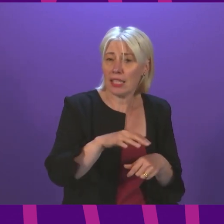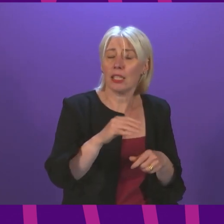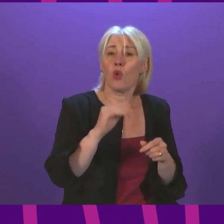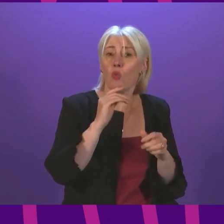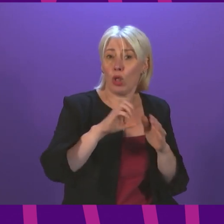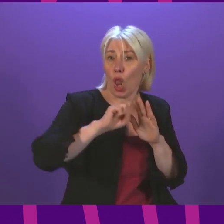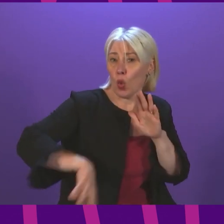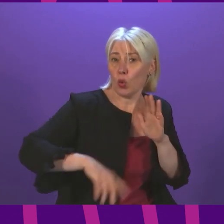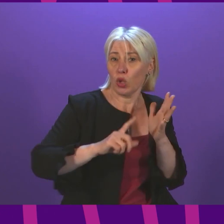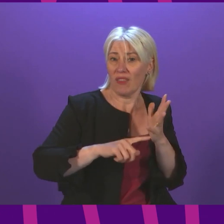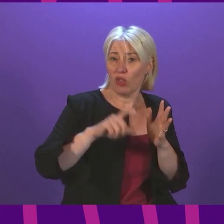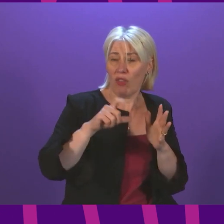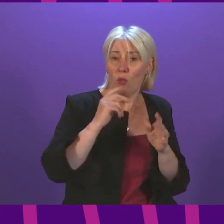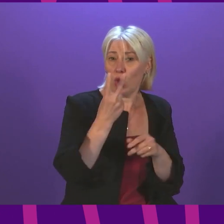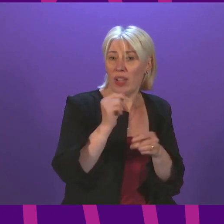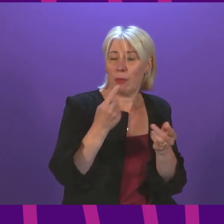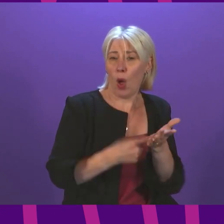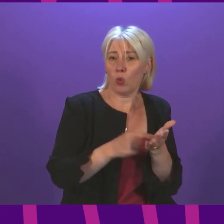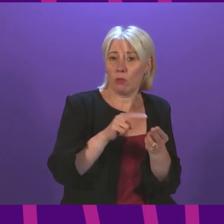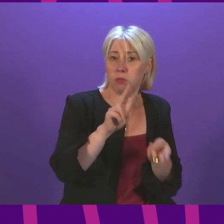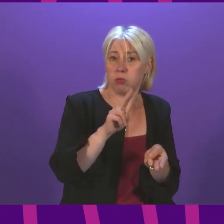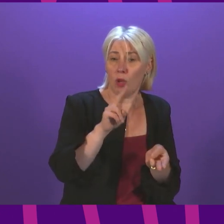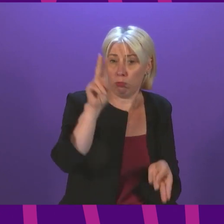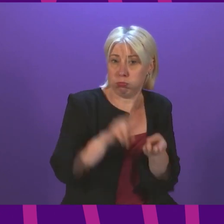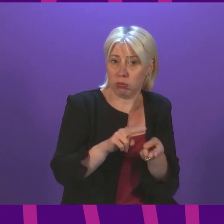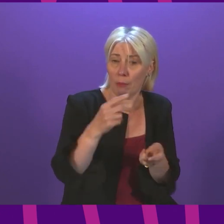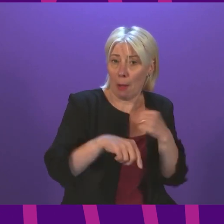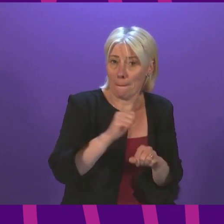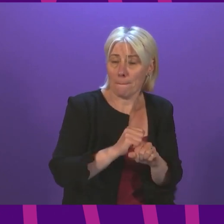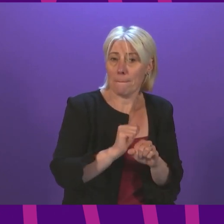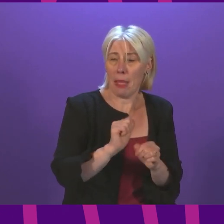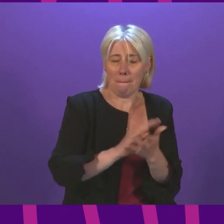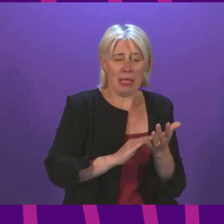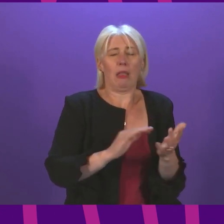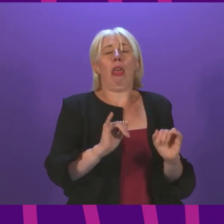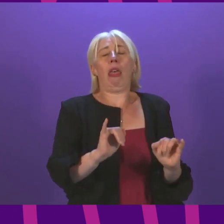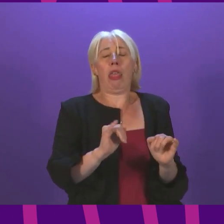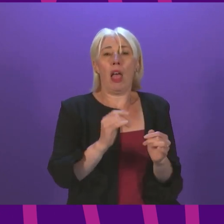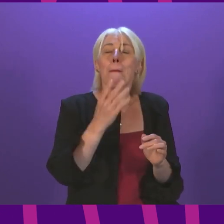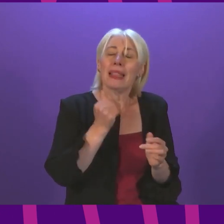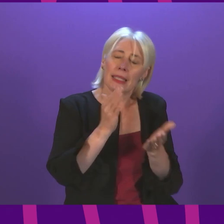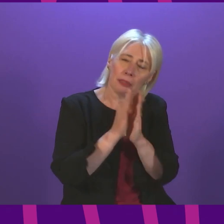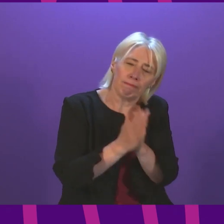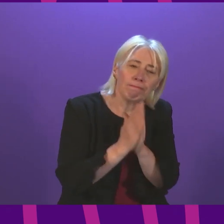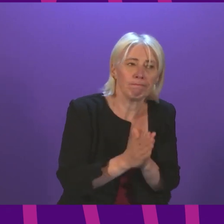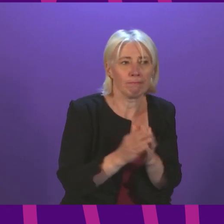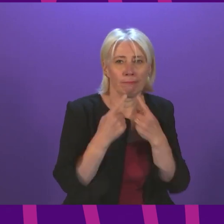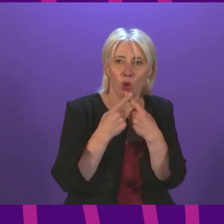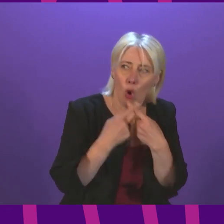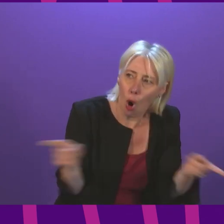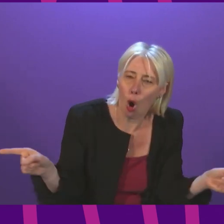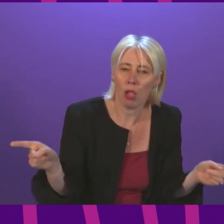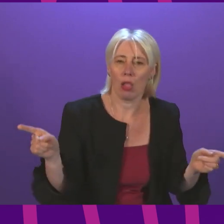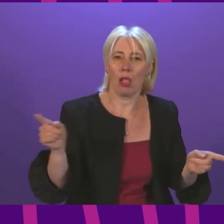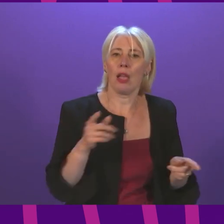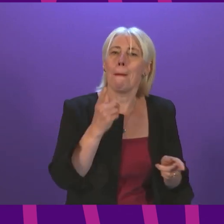uplift kicks in. The Scottish Government has the power to prevent those people having their pockets hit twice. So I make the plea, across to those benches,